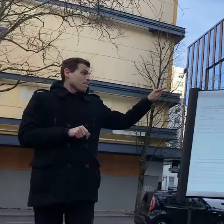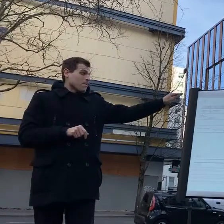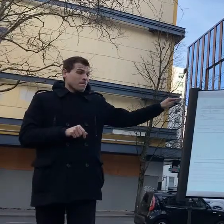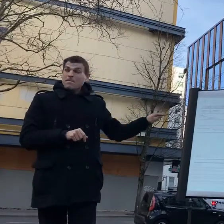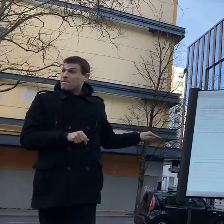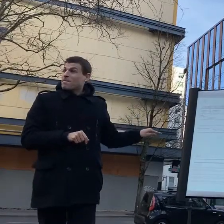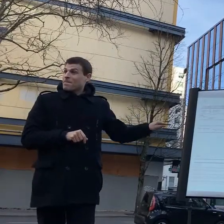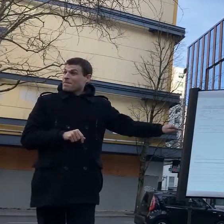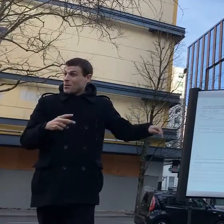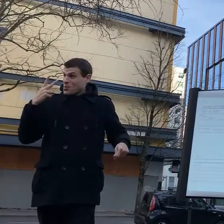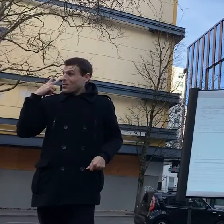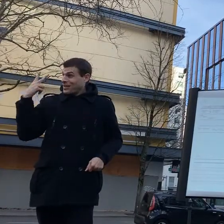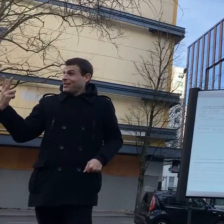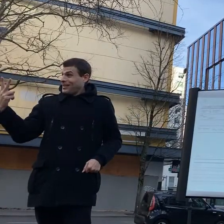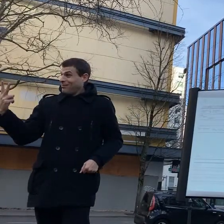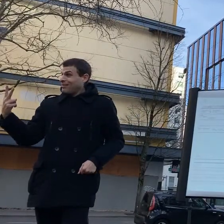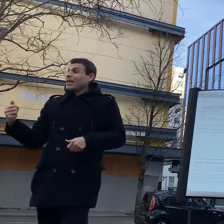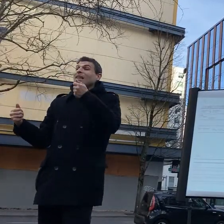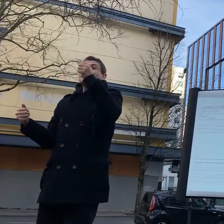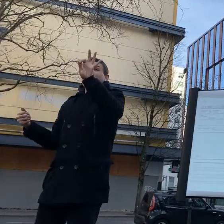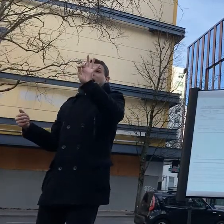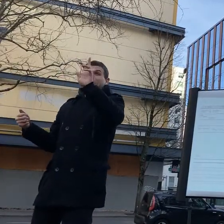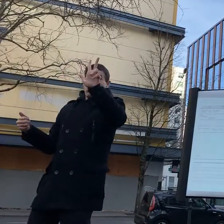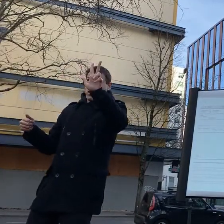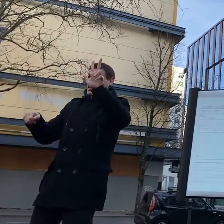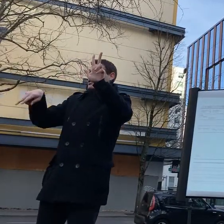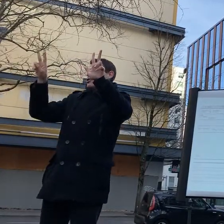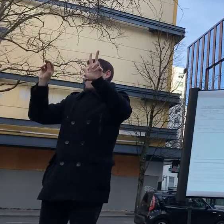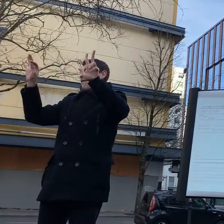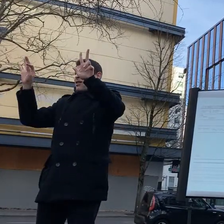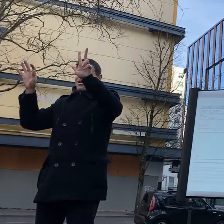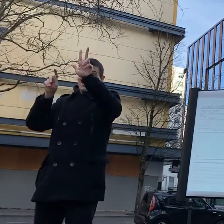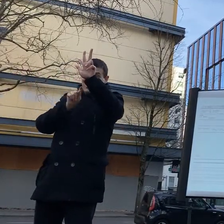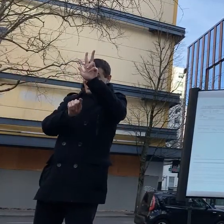this is defense technology currently rates